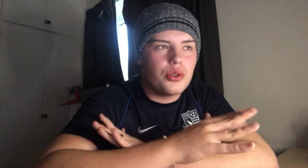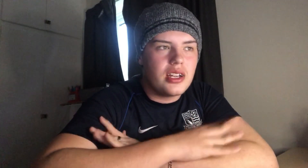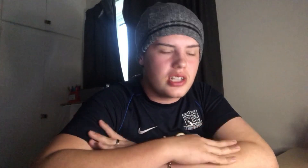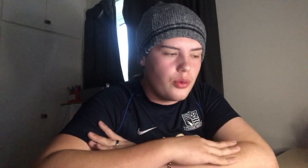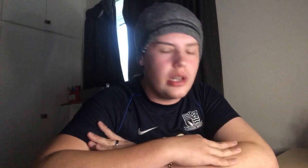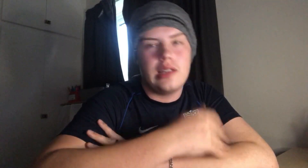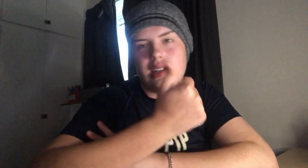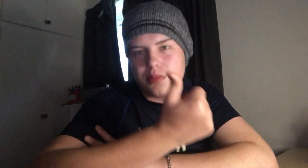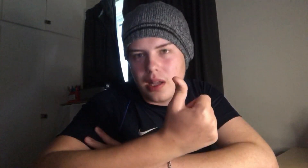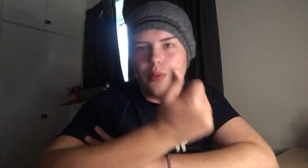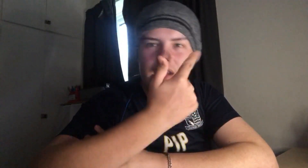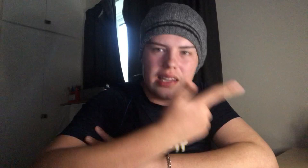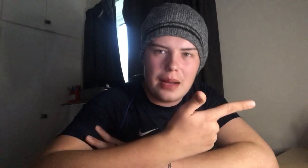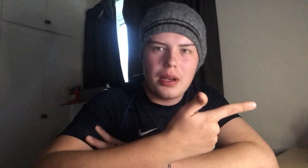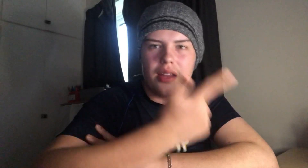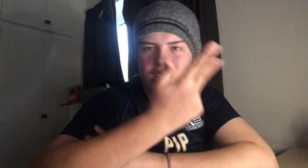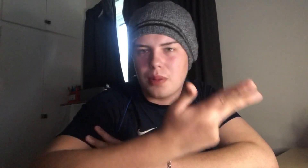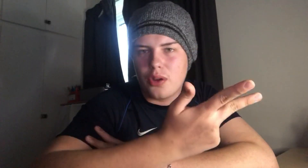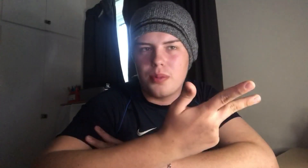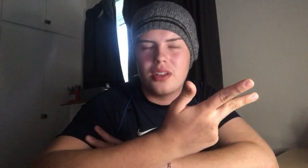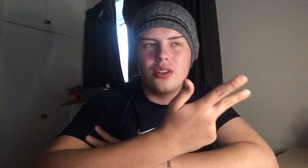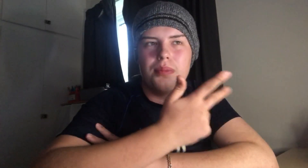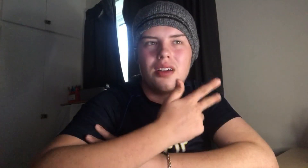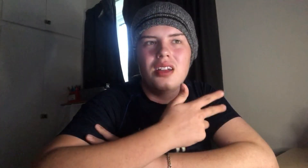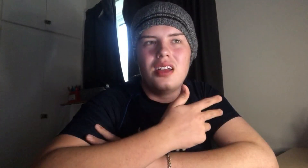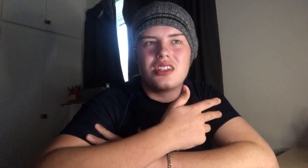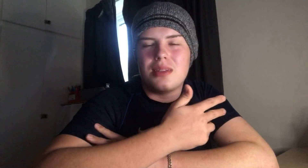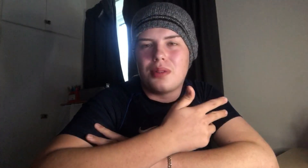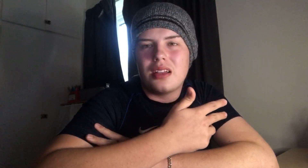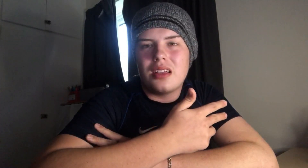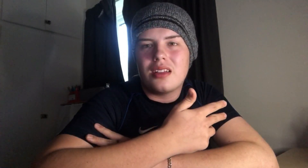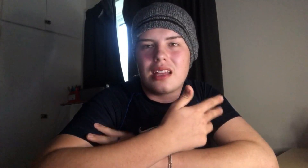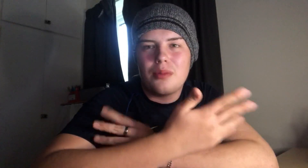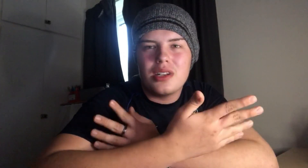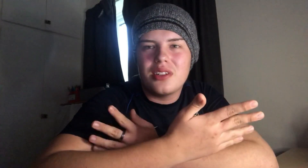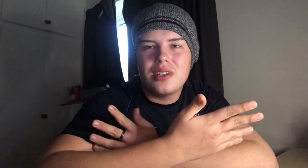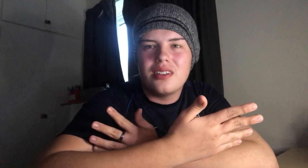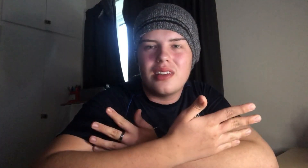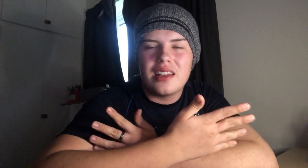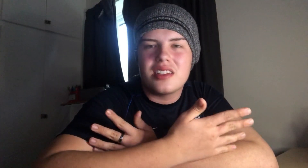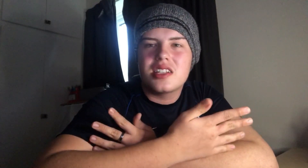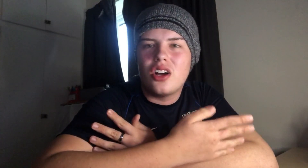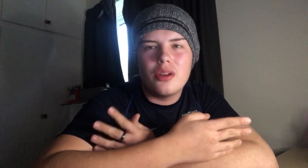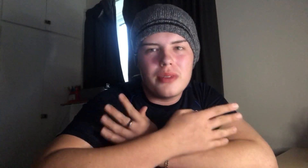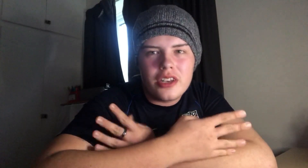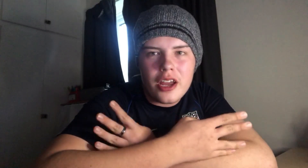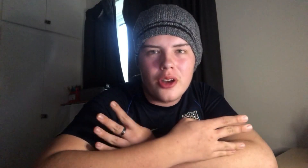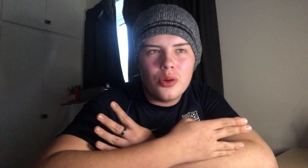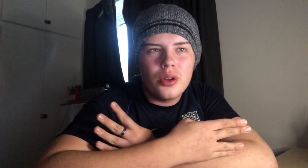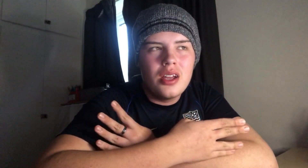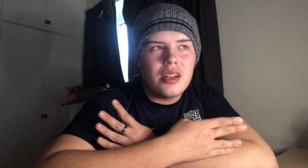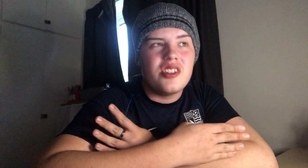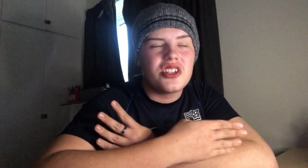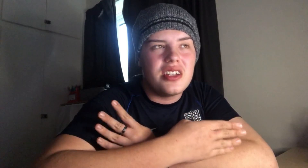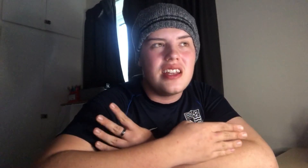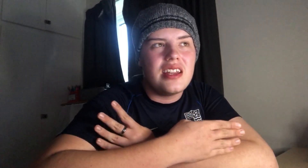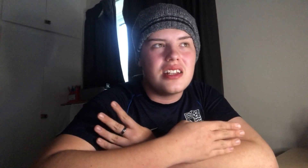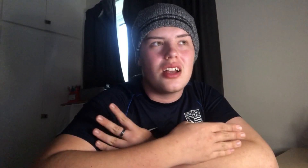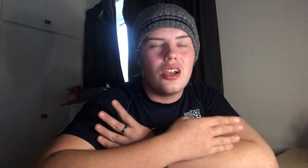all day and say, we need this player. We need that player. This player would be good. But simply, can we do it at this time? No. It just needs a